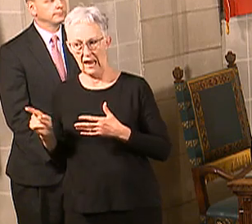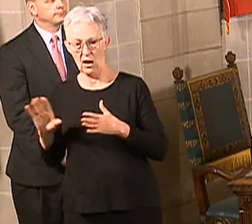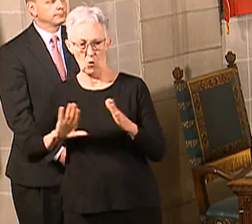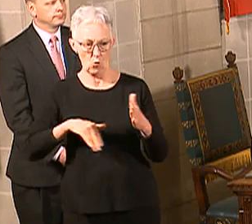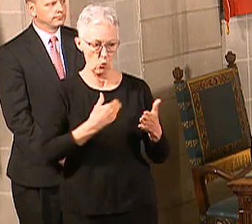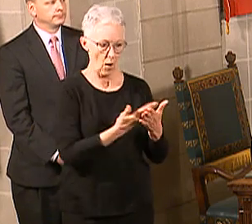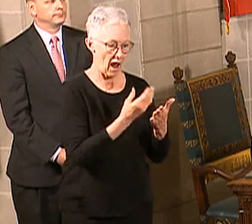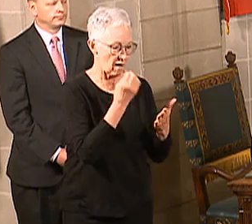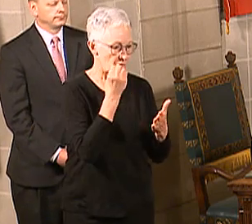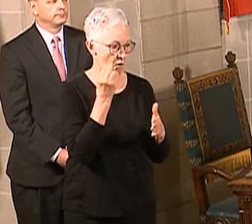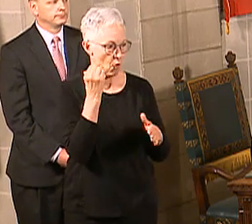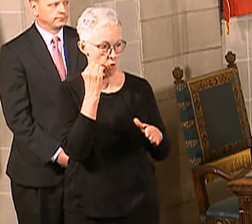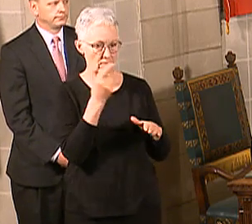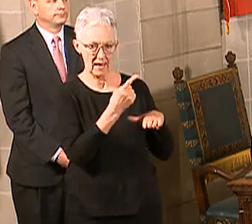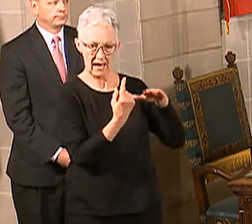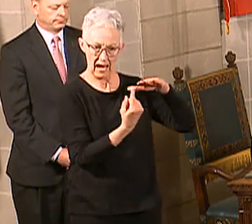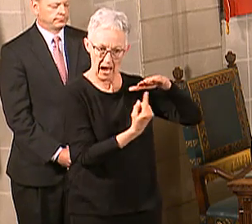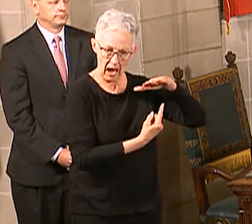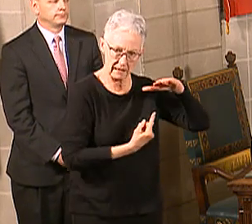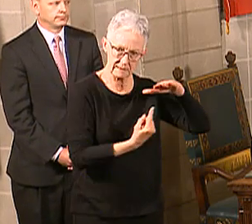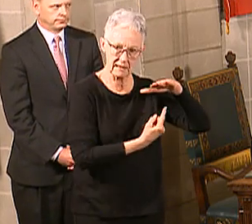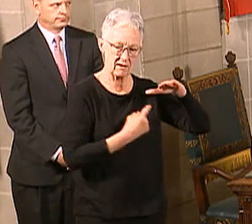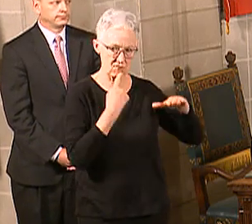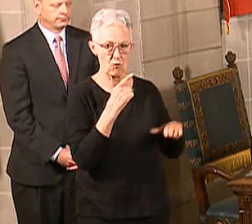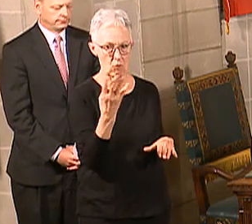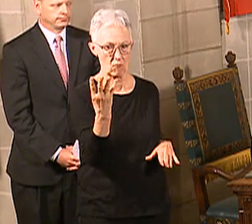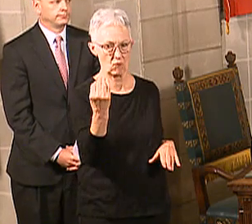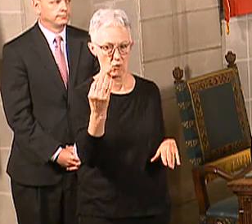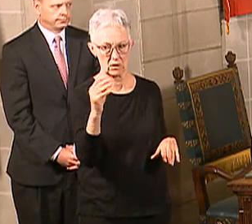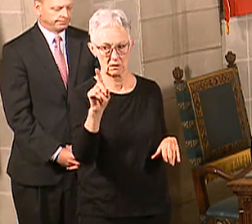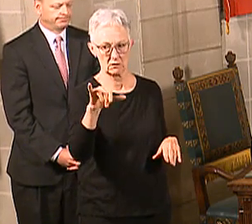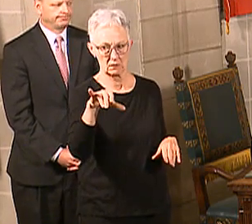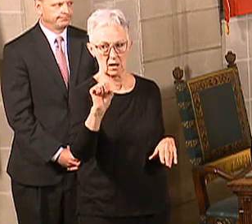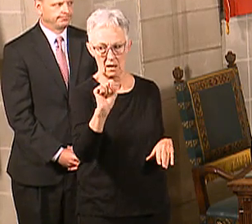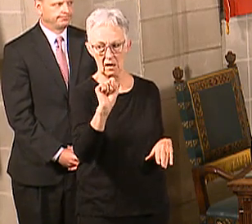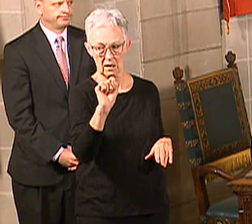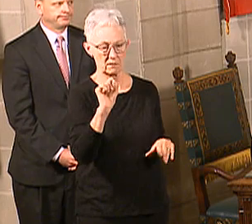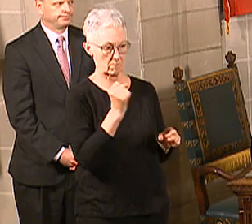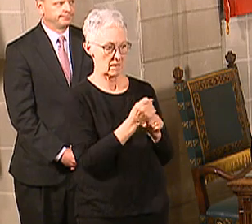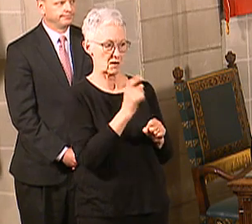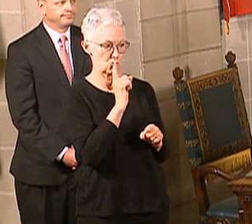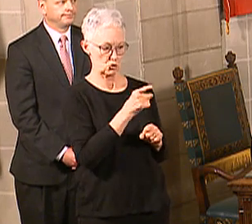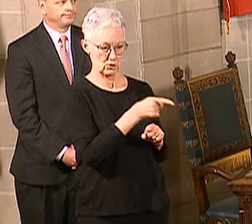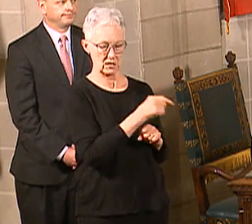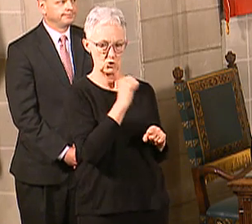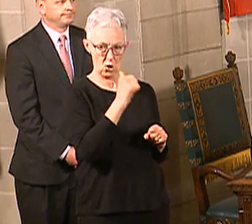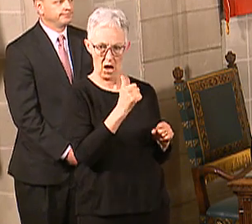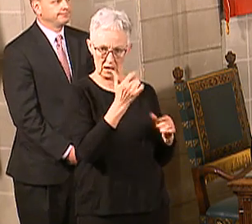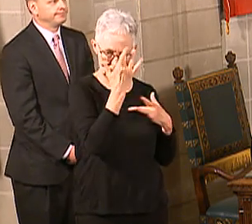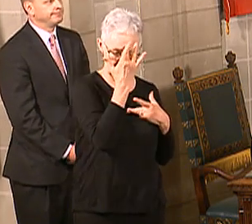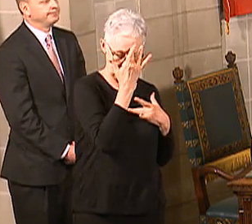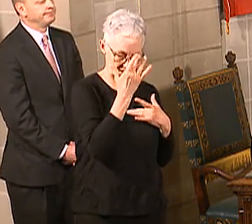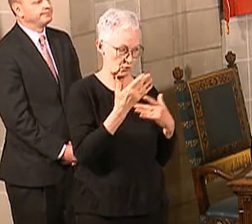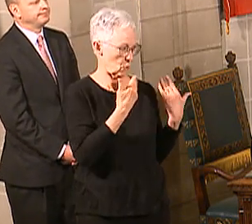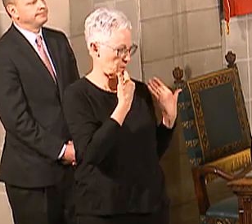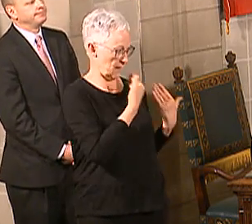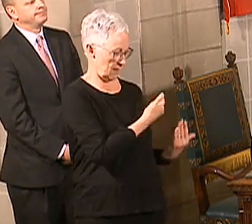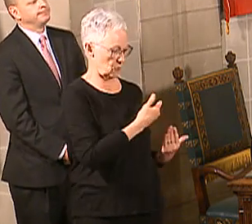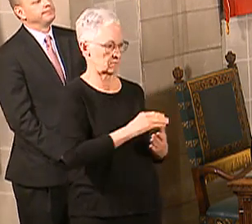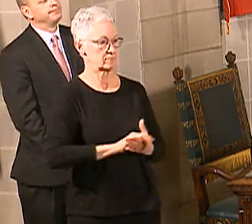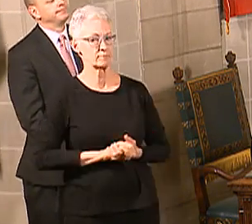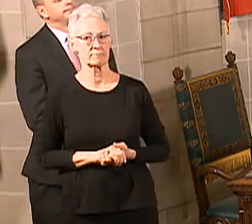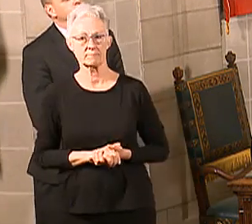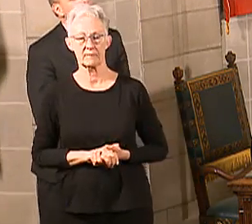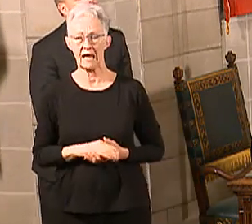exempt from that, but everybody else that's coming in needs to take that 14 days. So thank you very much for highlighting that. And then also just the opportunity for all of us during